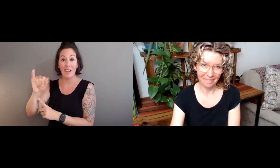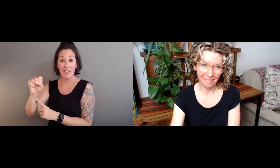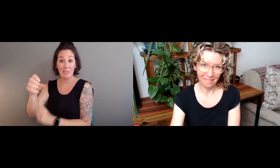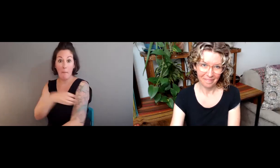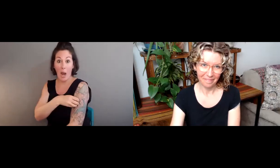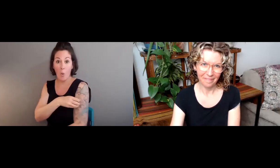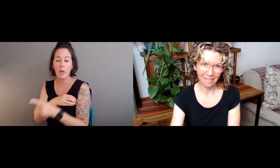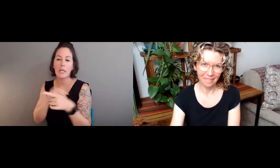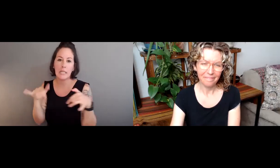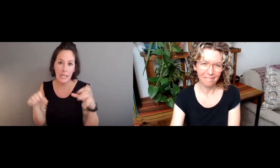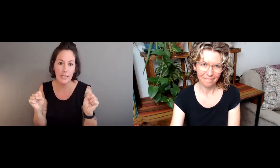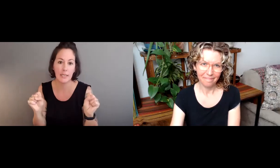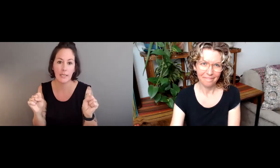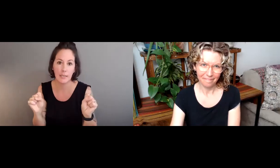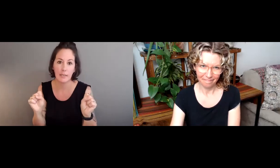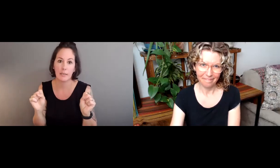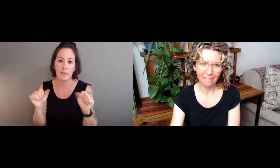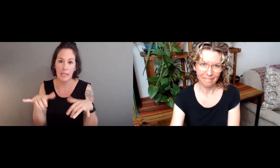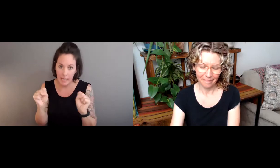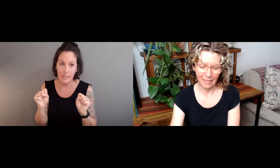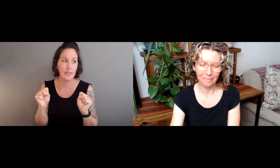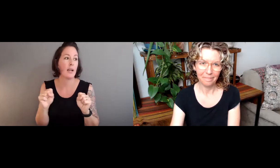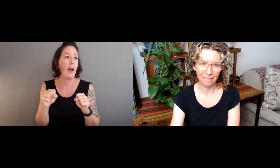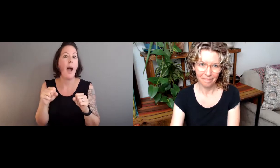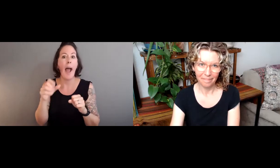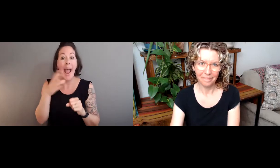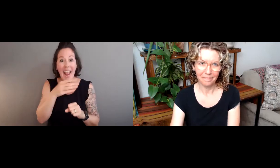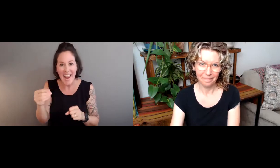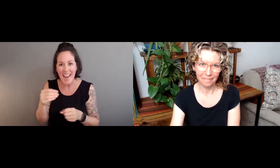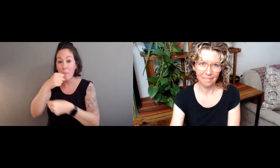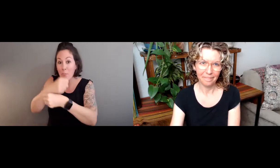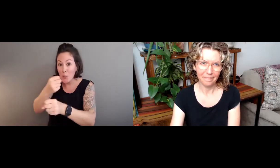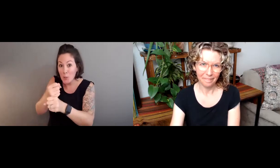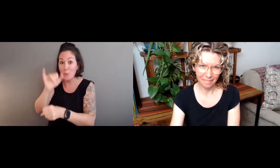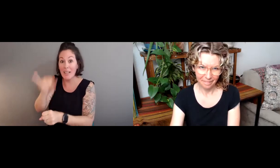to mention something that came up before. Data is power, and that's so true.